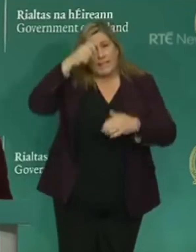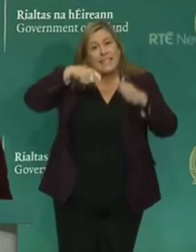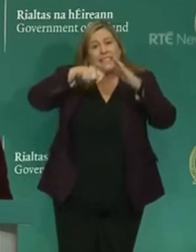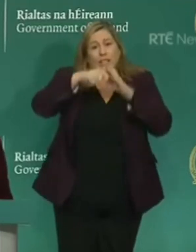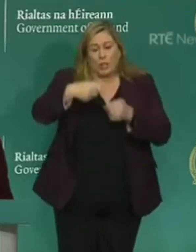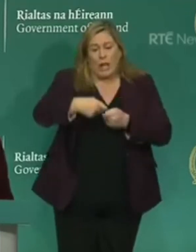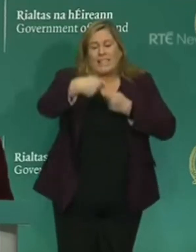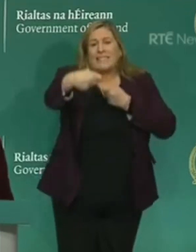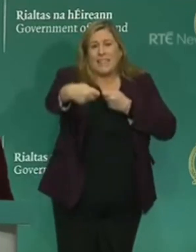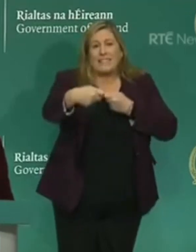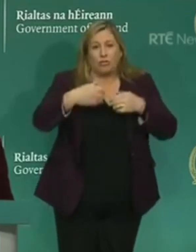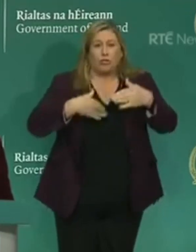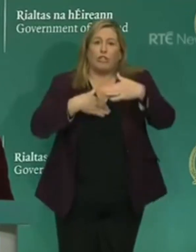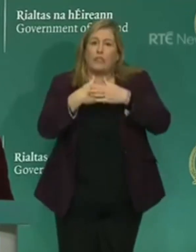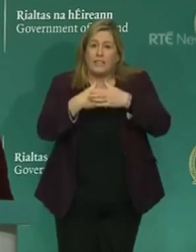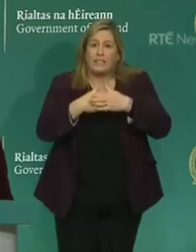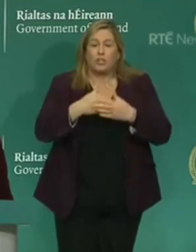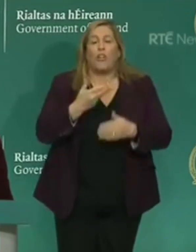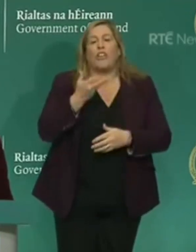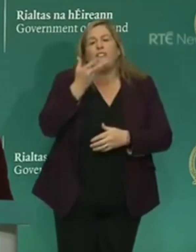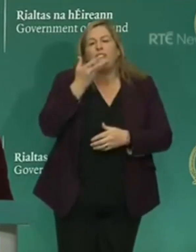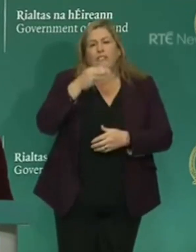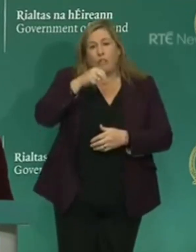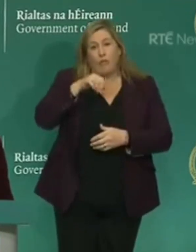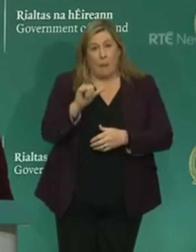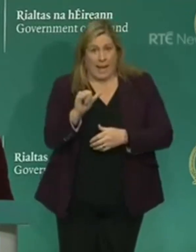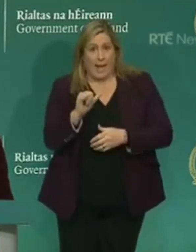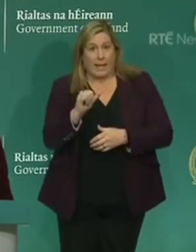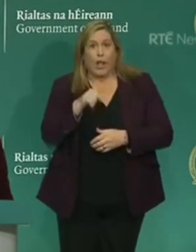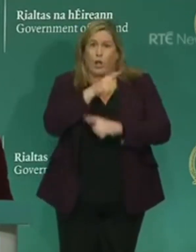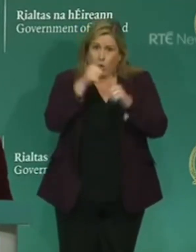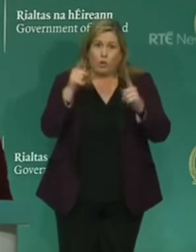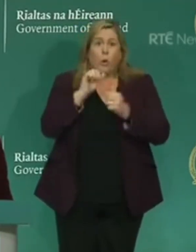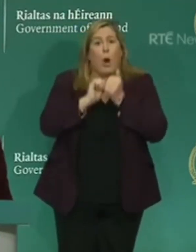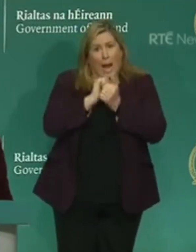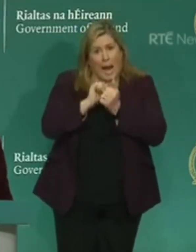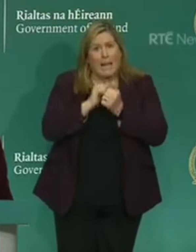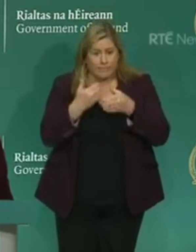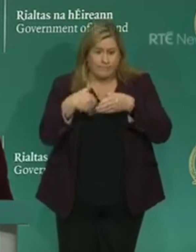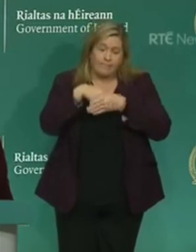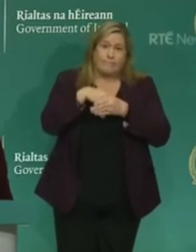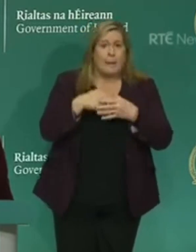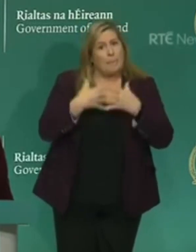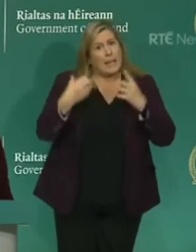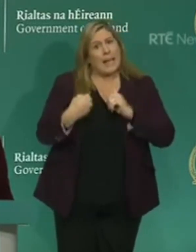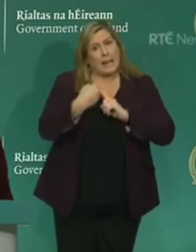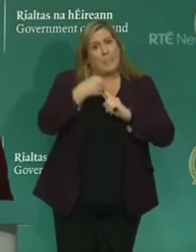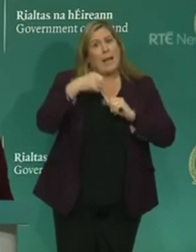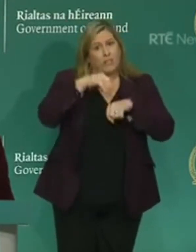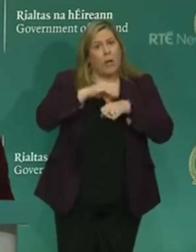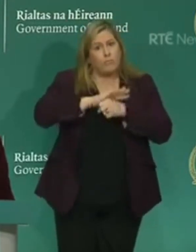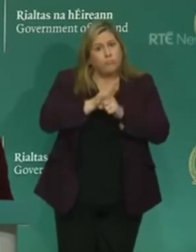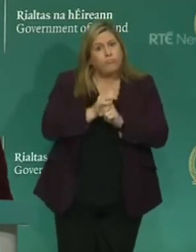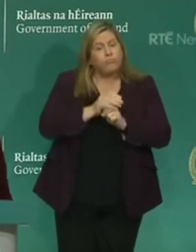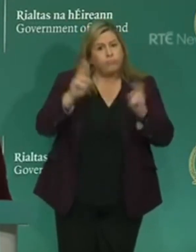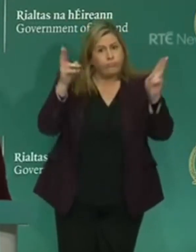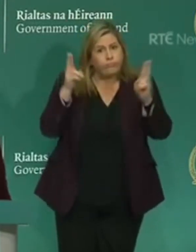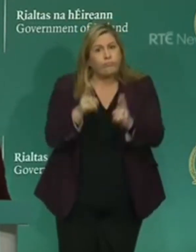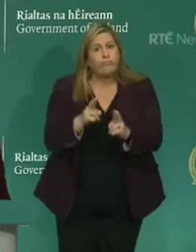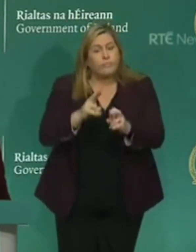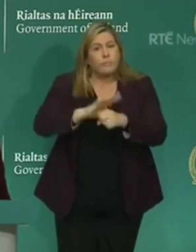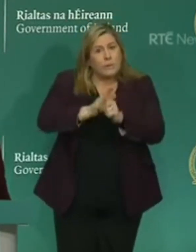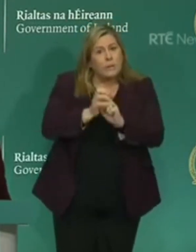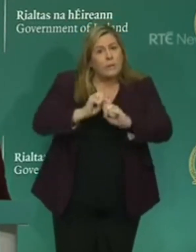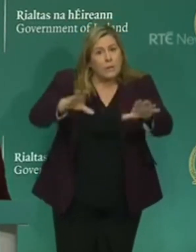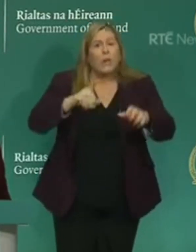5th of May. Your actions are having an impact, so do keep going, stay apart, but connect with your loved ones